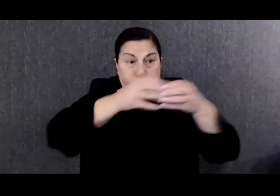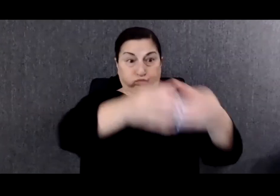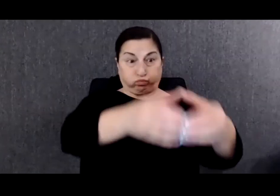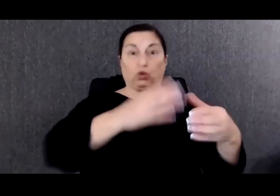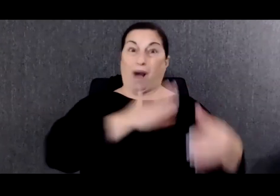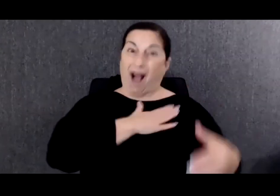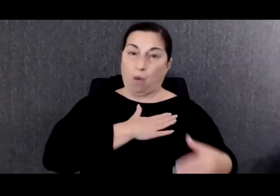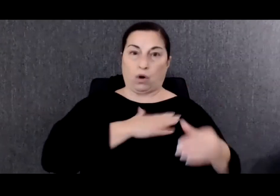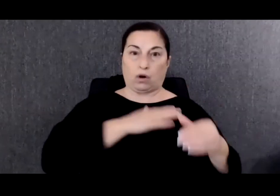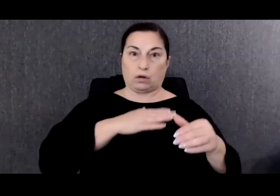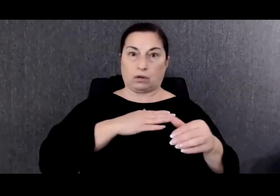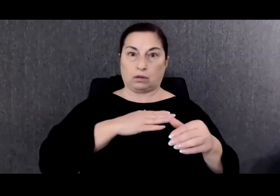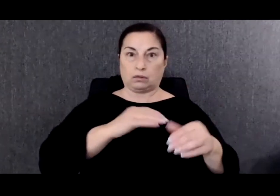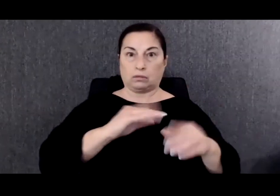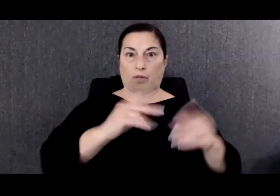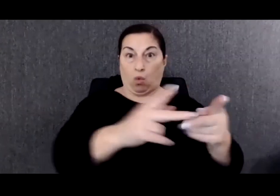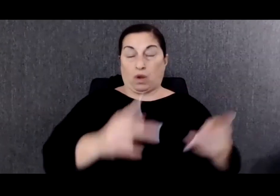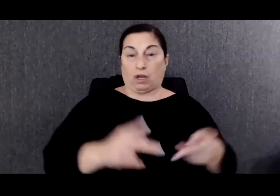vaccine.